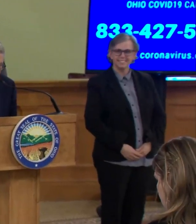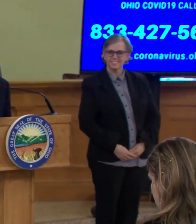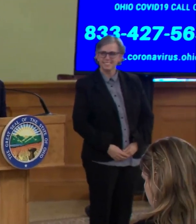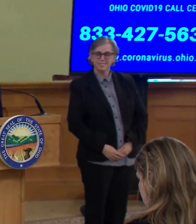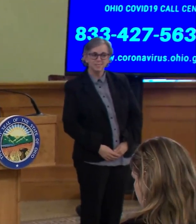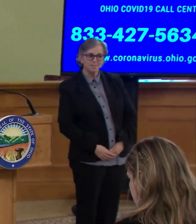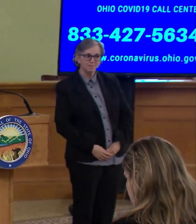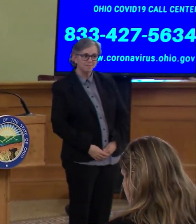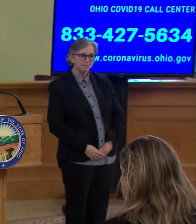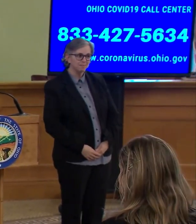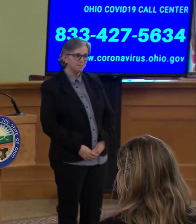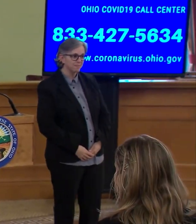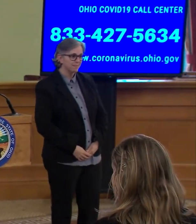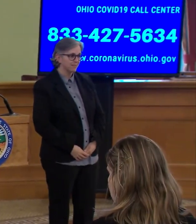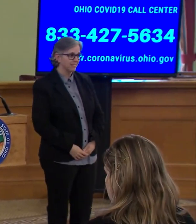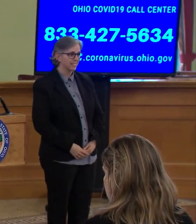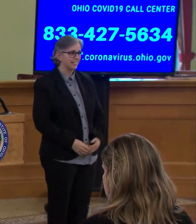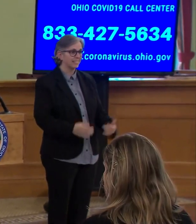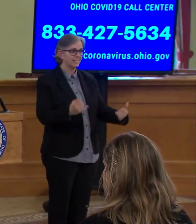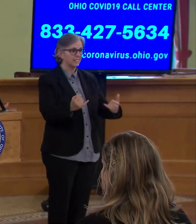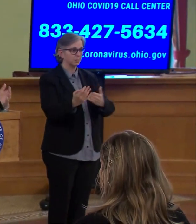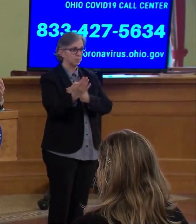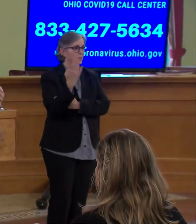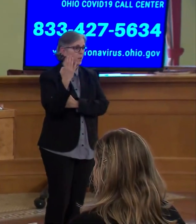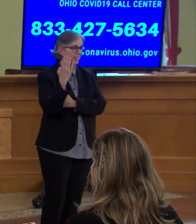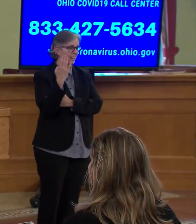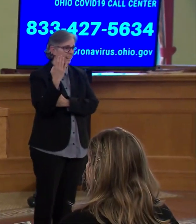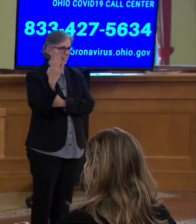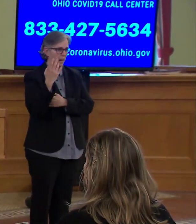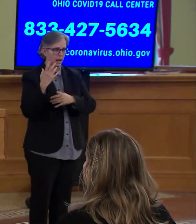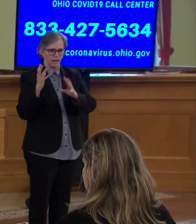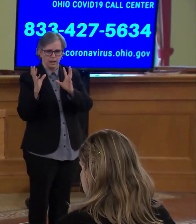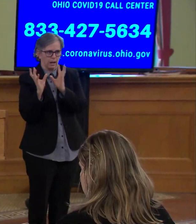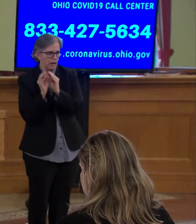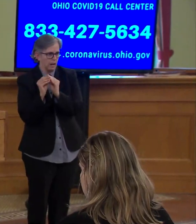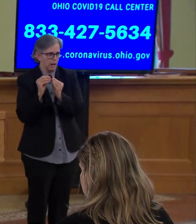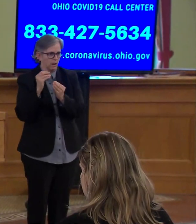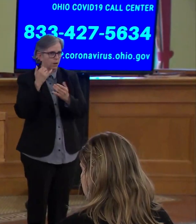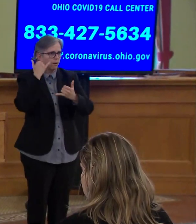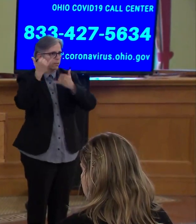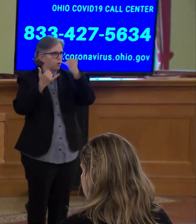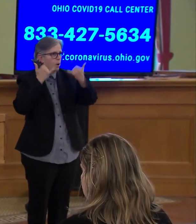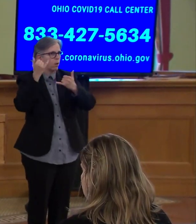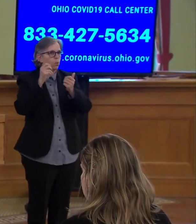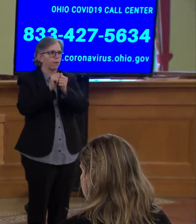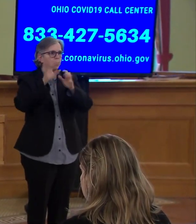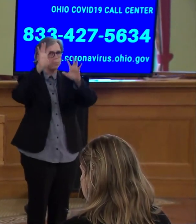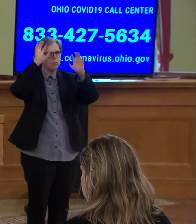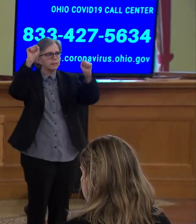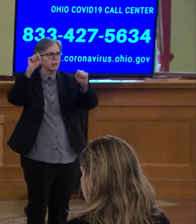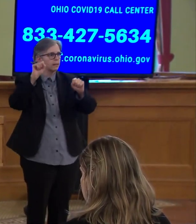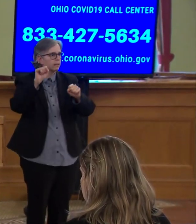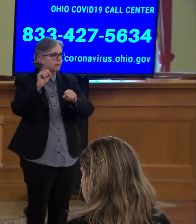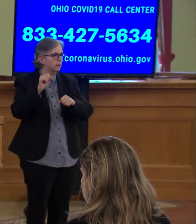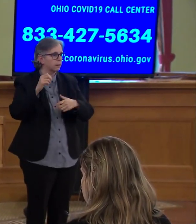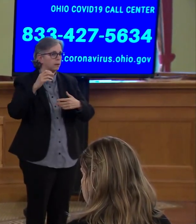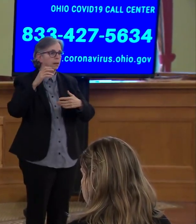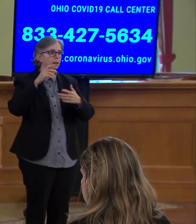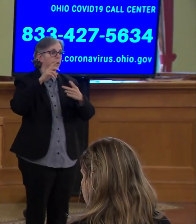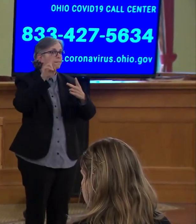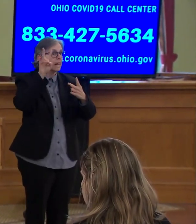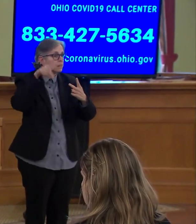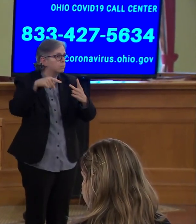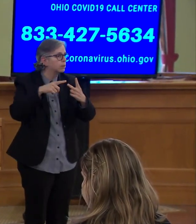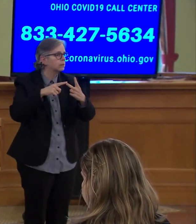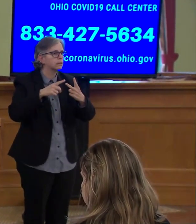We had a long call this morning, a conference call with the President, Vice President, many,